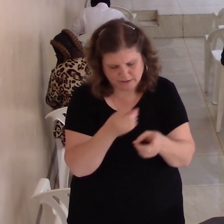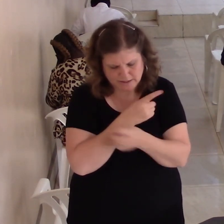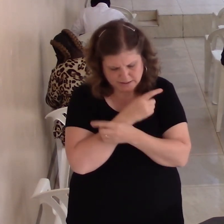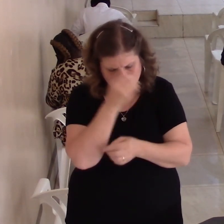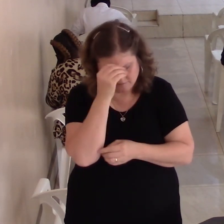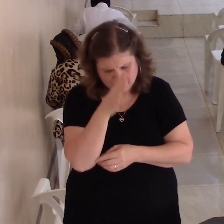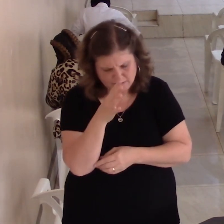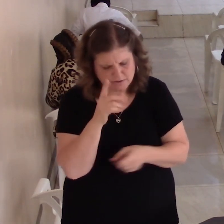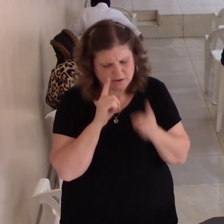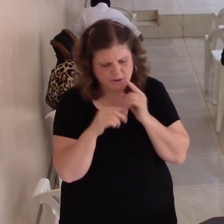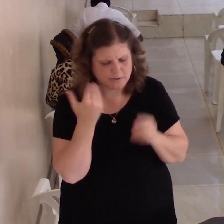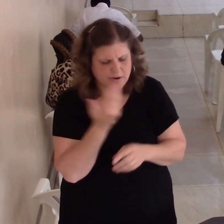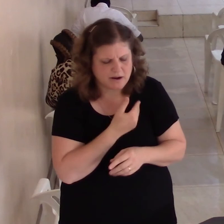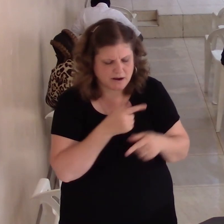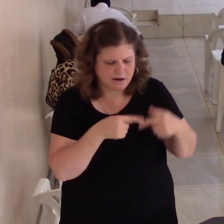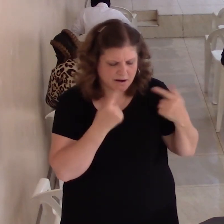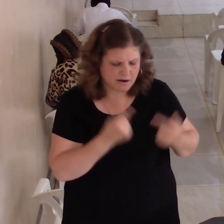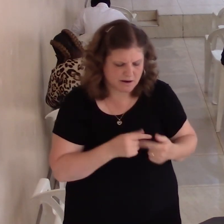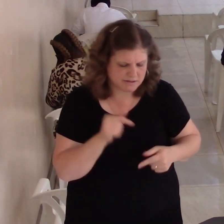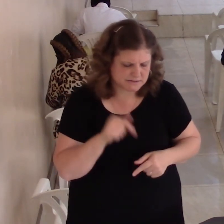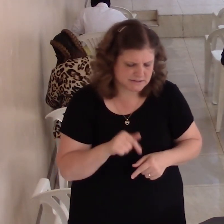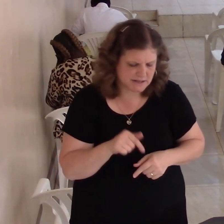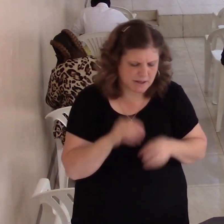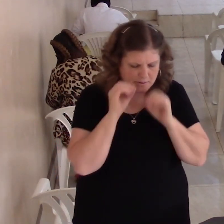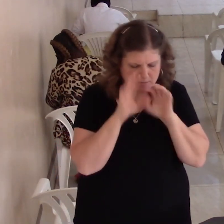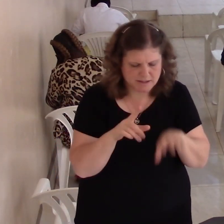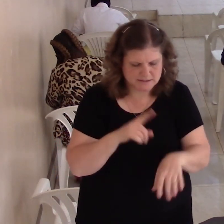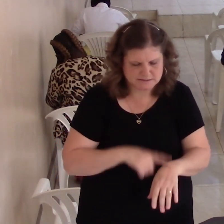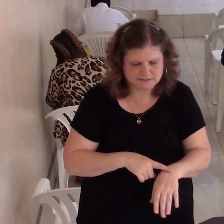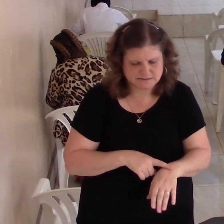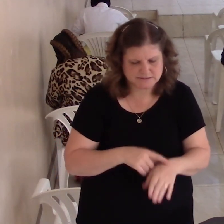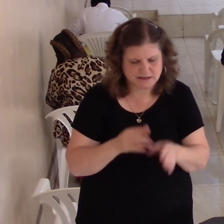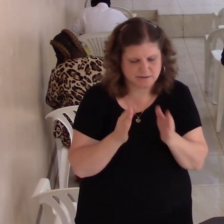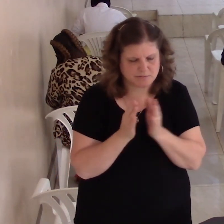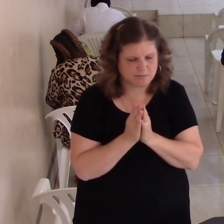hearts again bless this time of invitation thank you love you Jesus name you